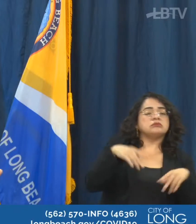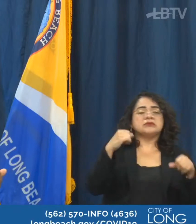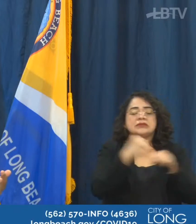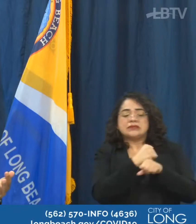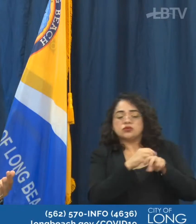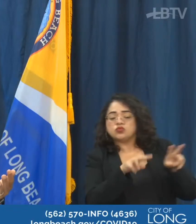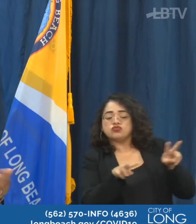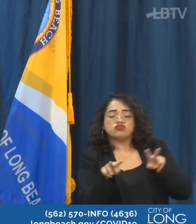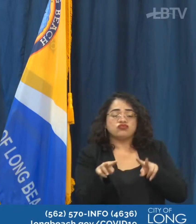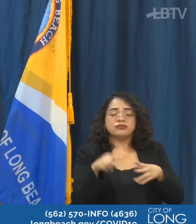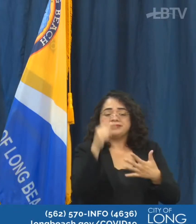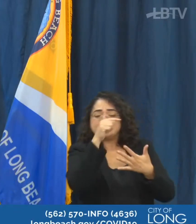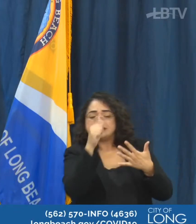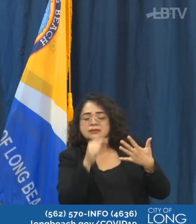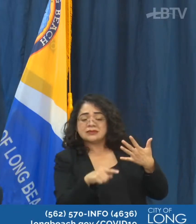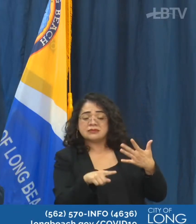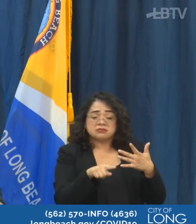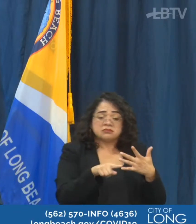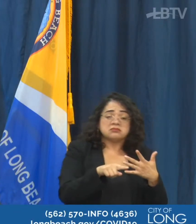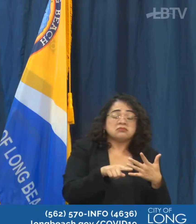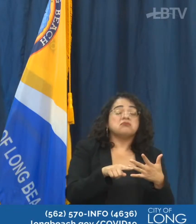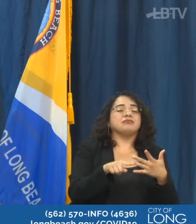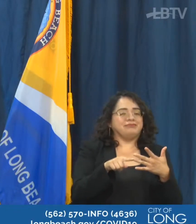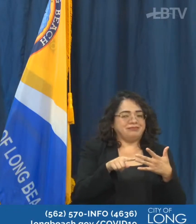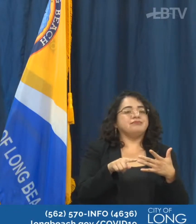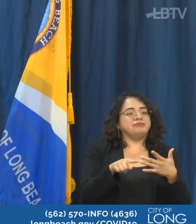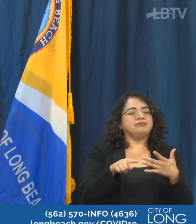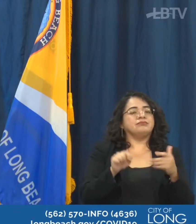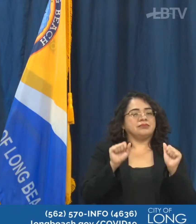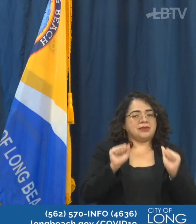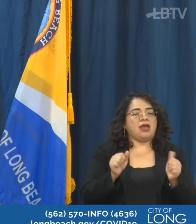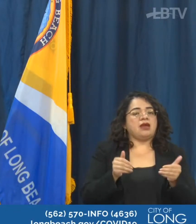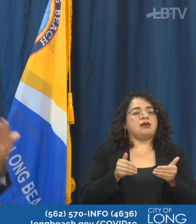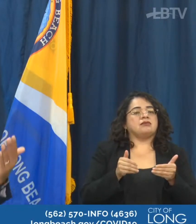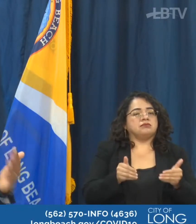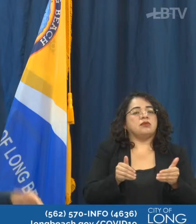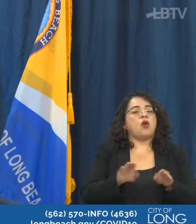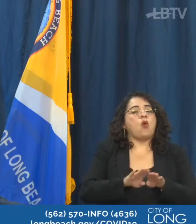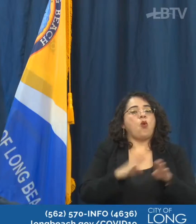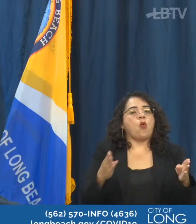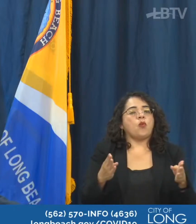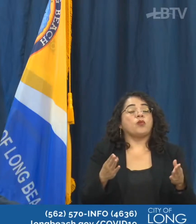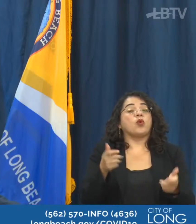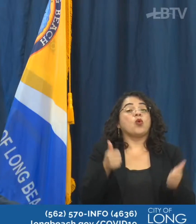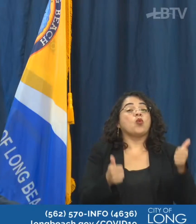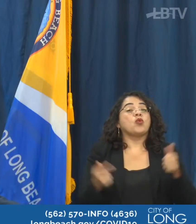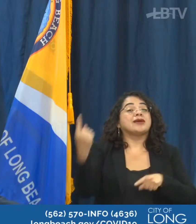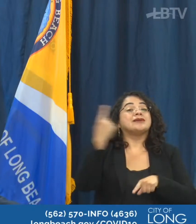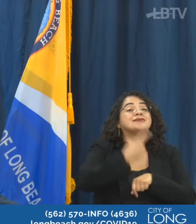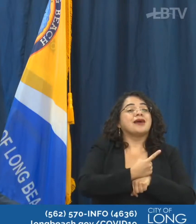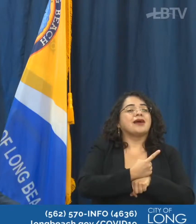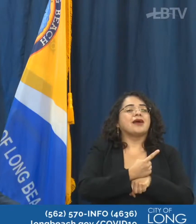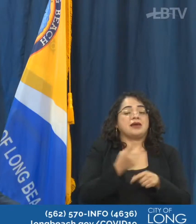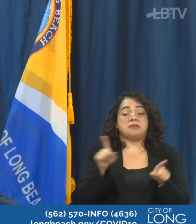oftentimes and a good example was last week when other parts of the state opened up bars.